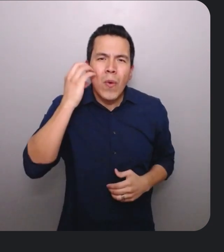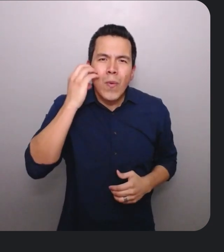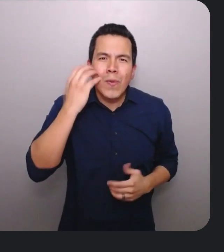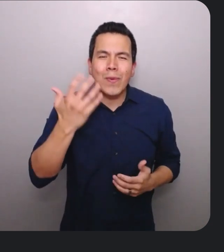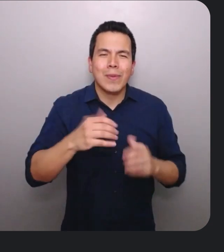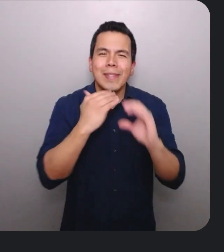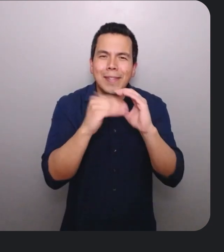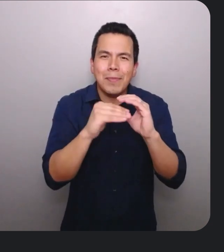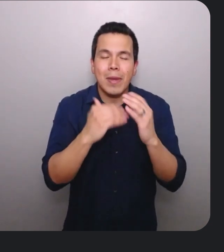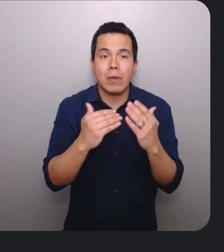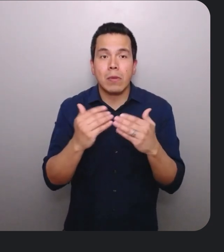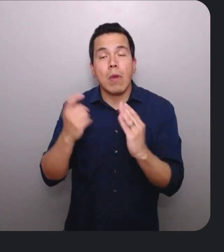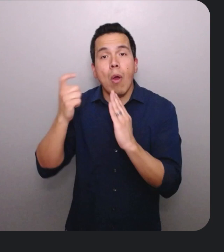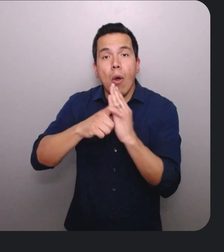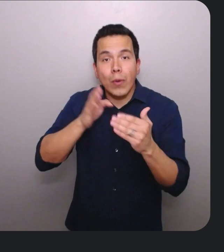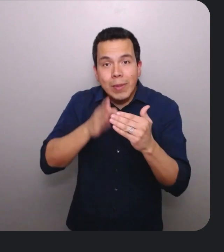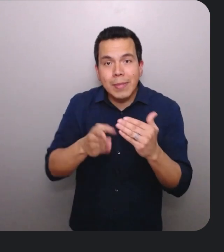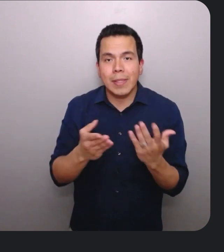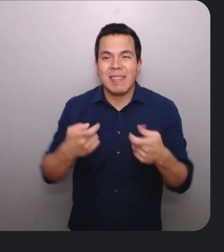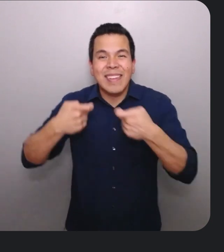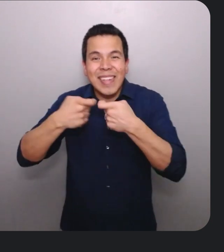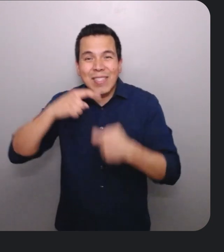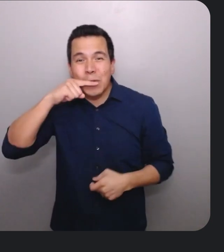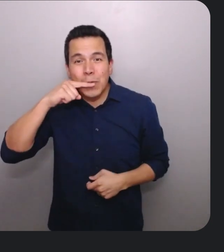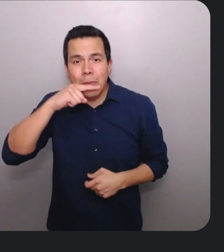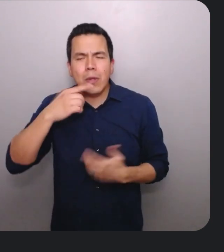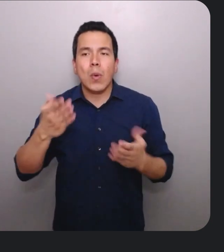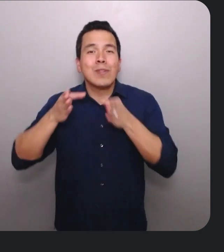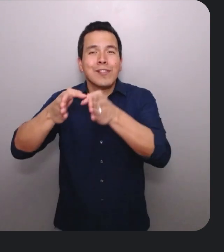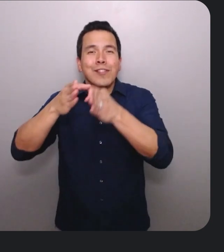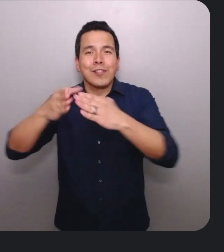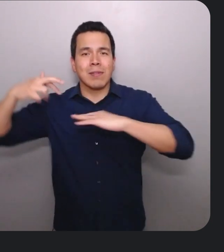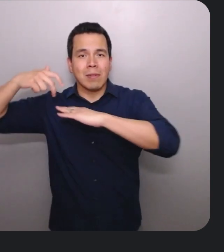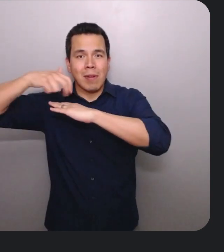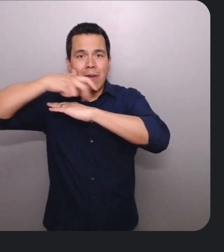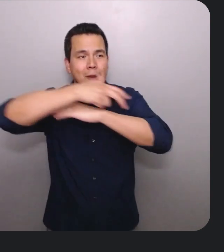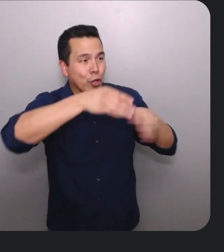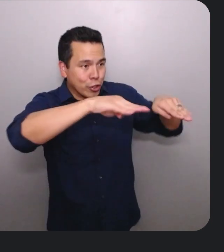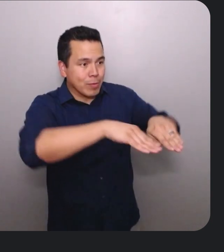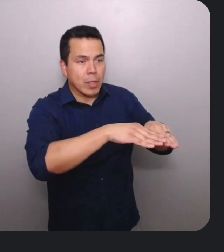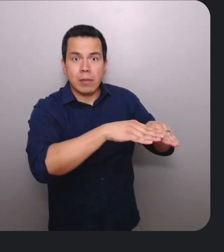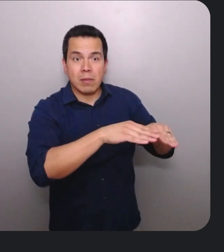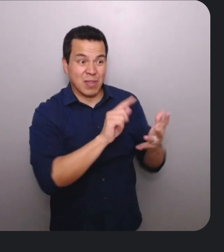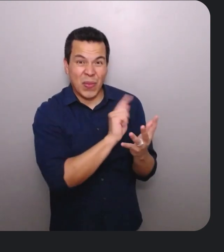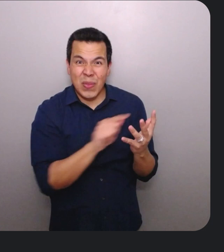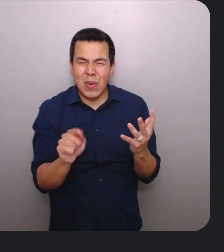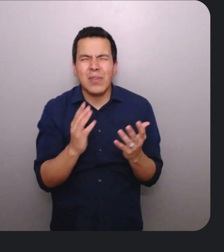email, autocomplete, electric toothbrushes, and curb cuts and sidewalks. These are just a few examples of